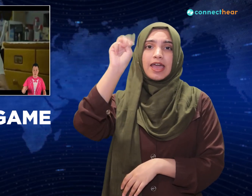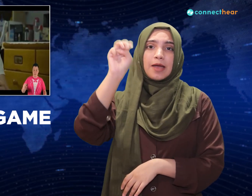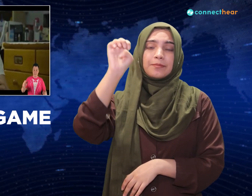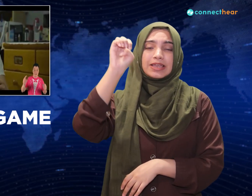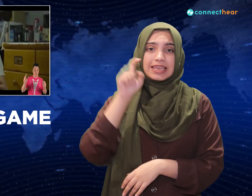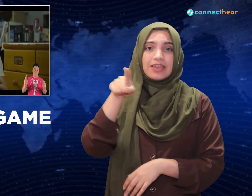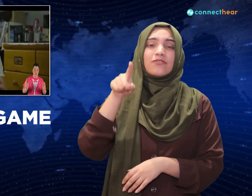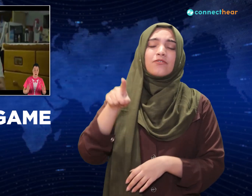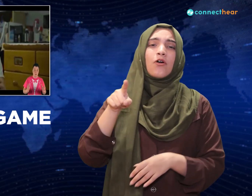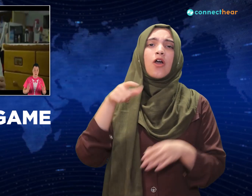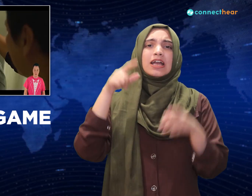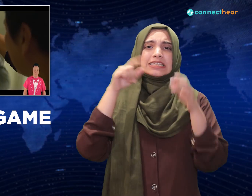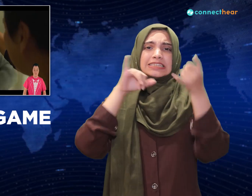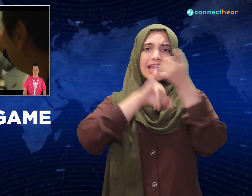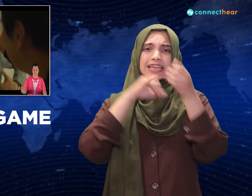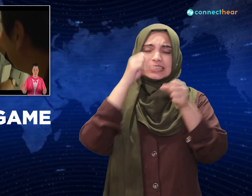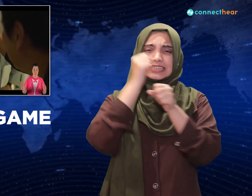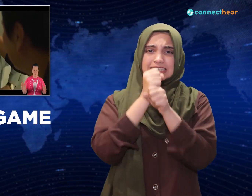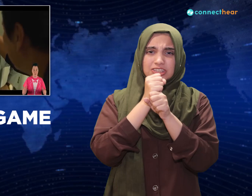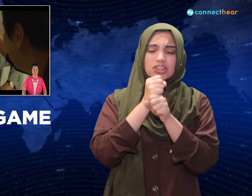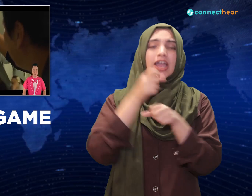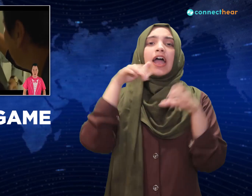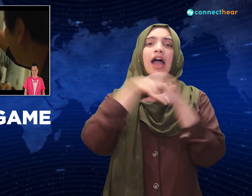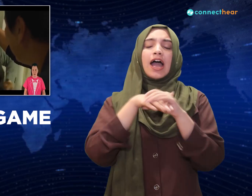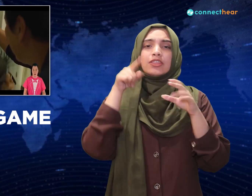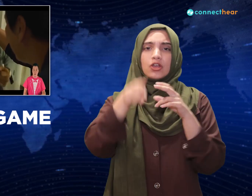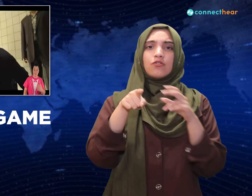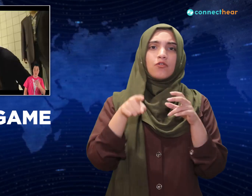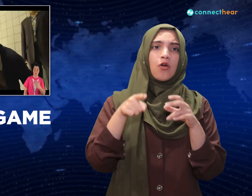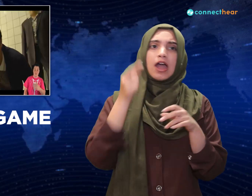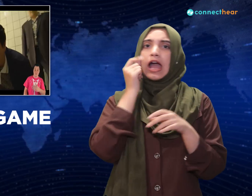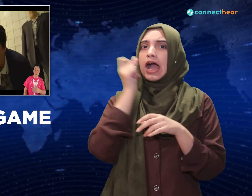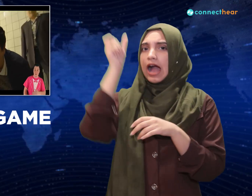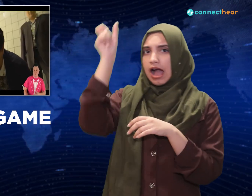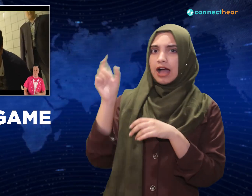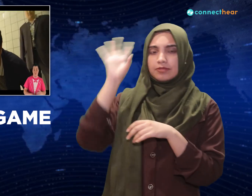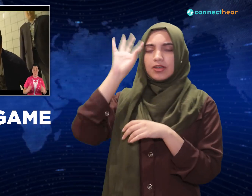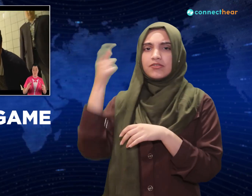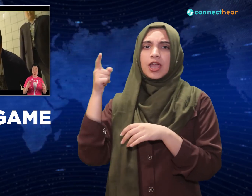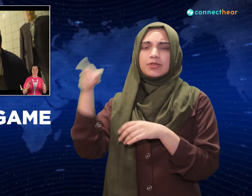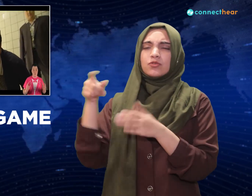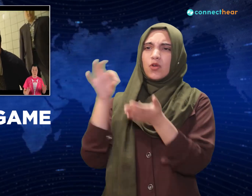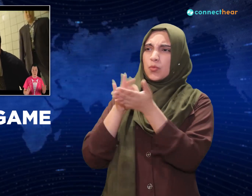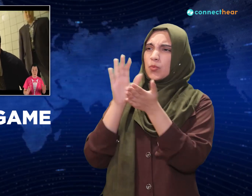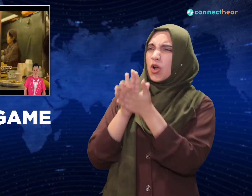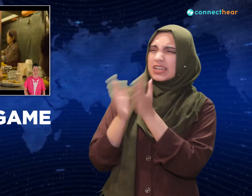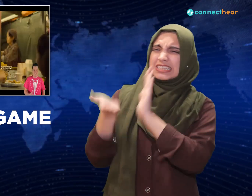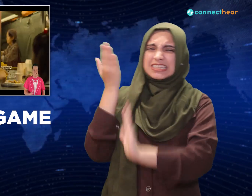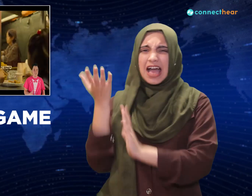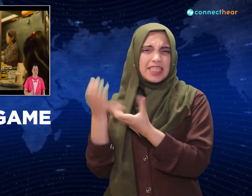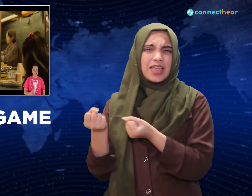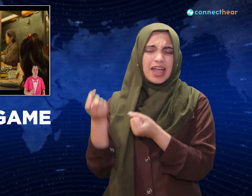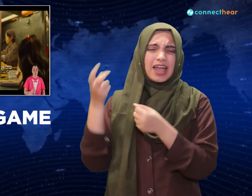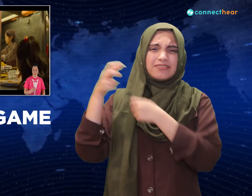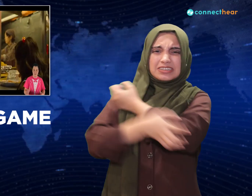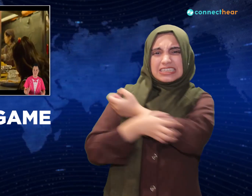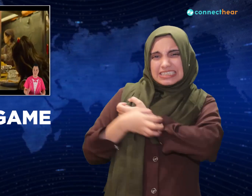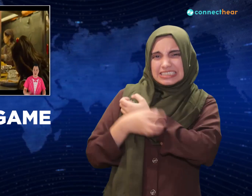is dead broke. In fact he's worse than broke, he owes a ton of money to a bunch of bad people. He has a daughter who he loves very